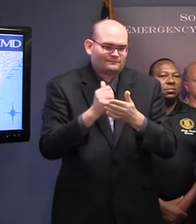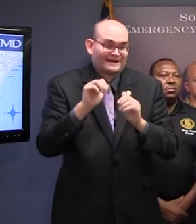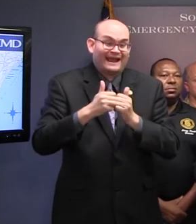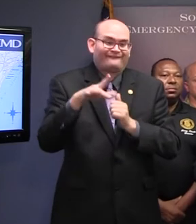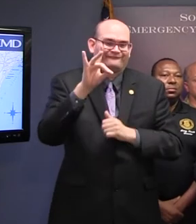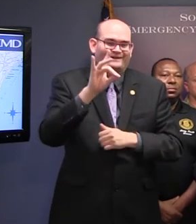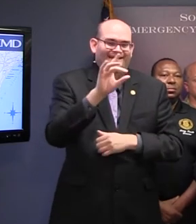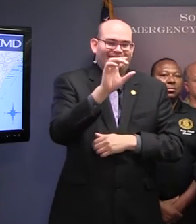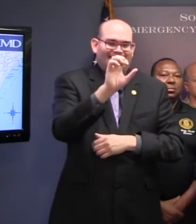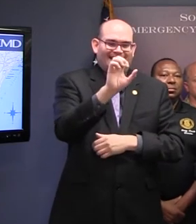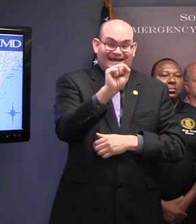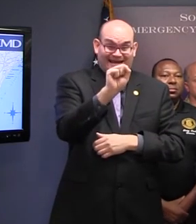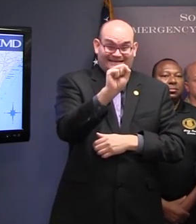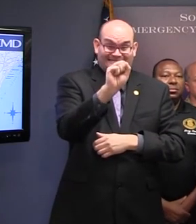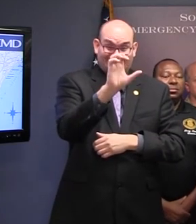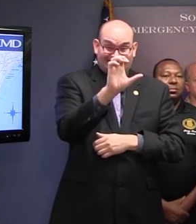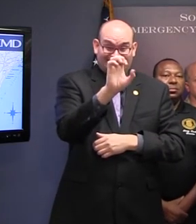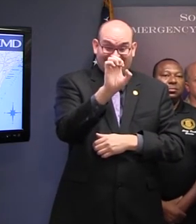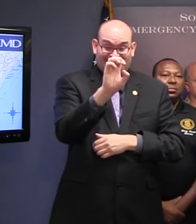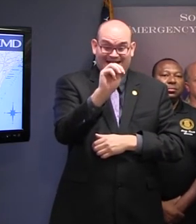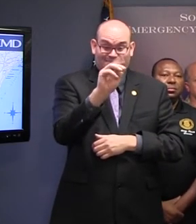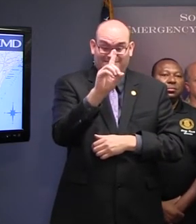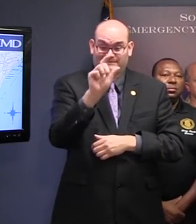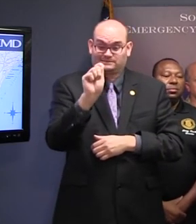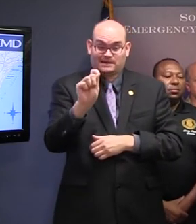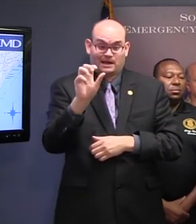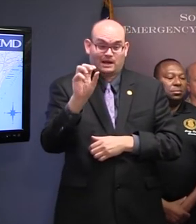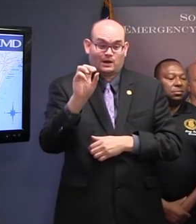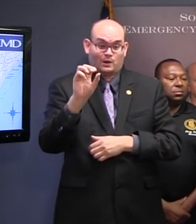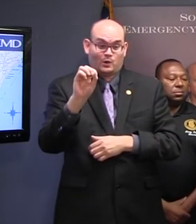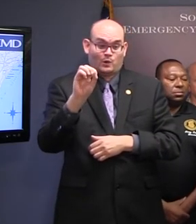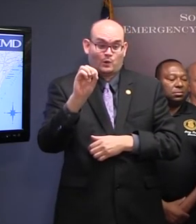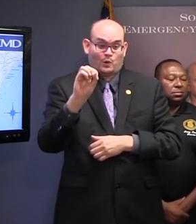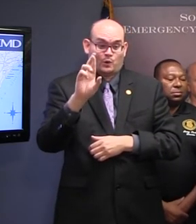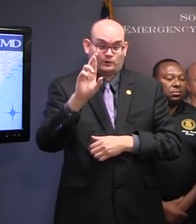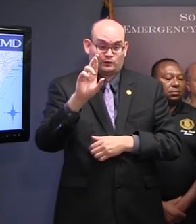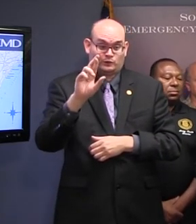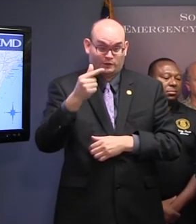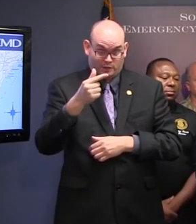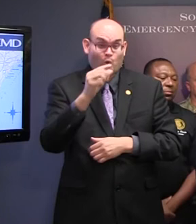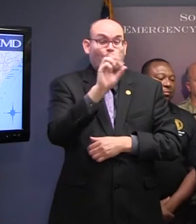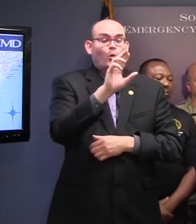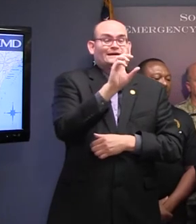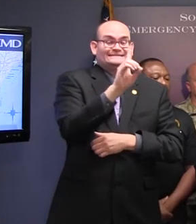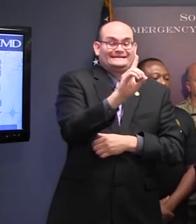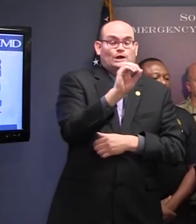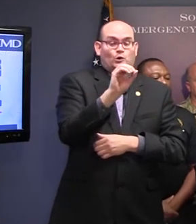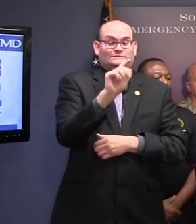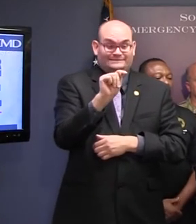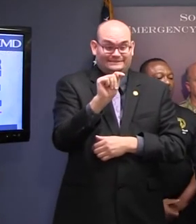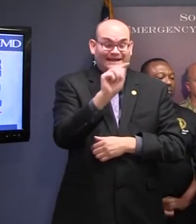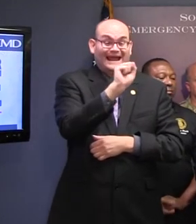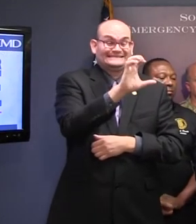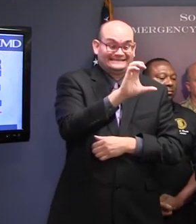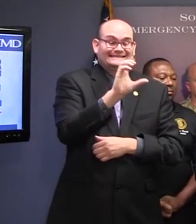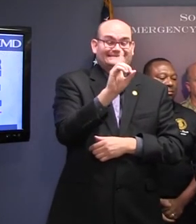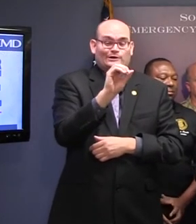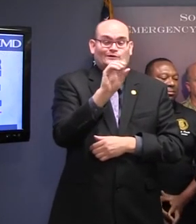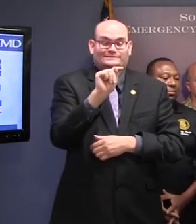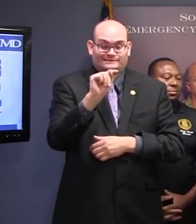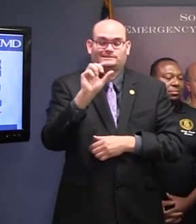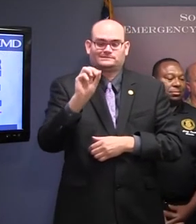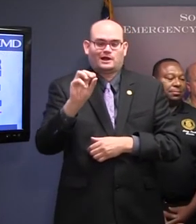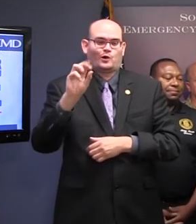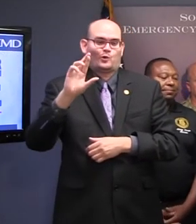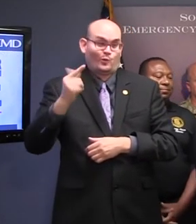website or the SCDOT website, which is also linked on the EMD page. I encourage South Carolinians to